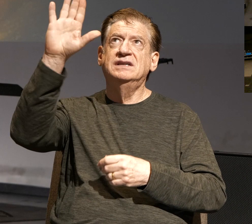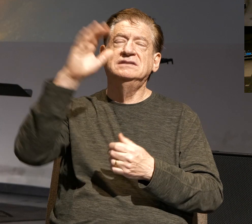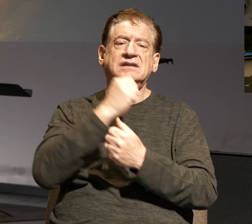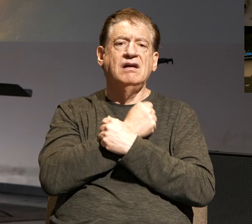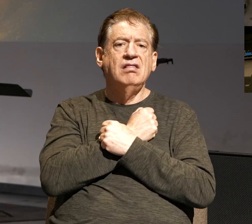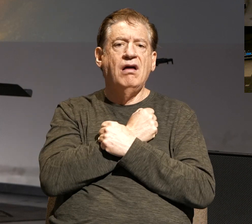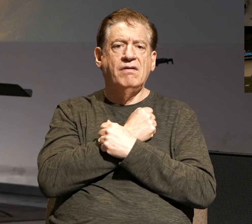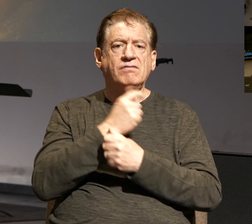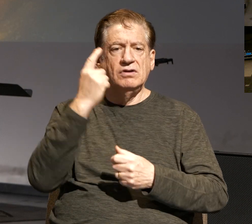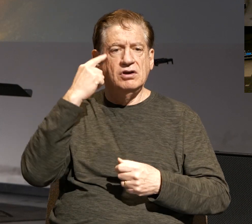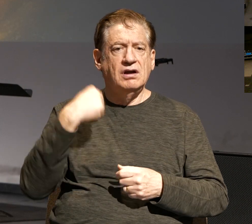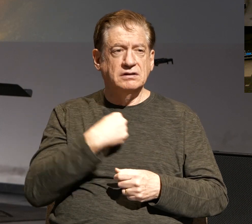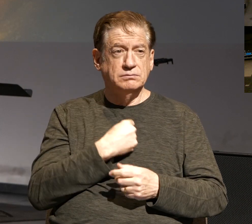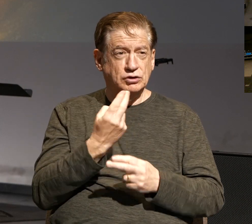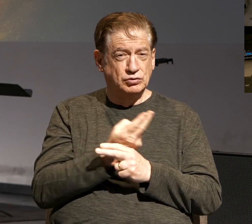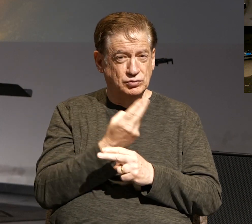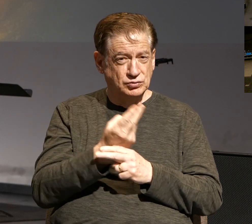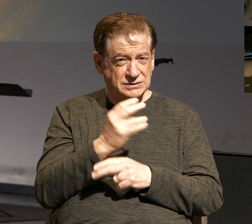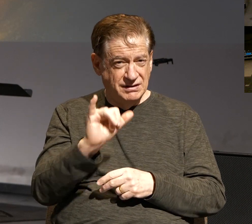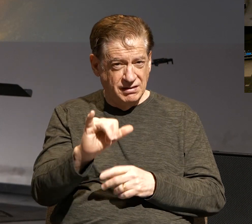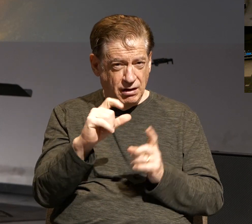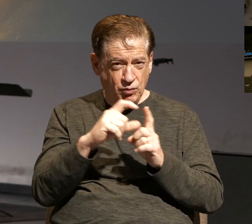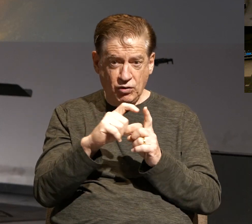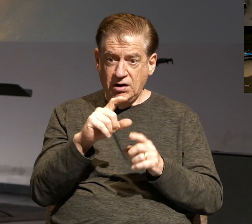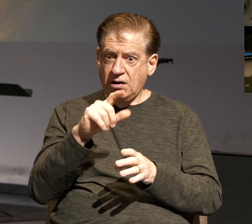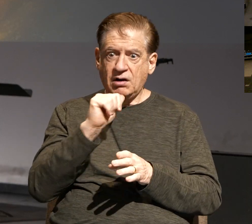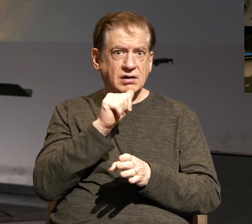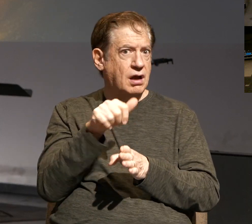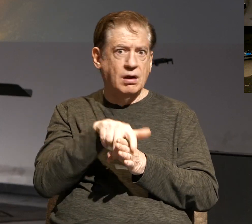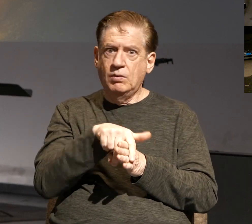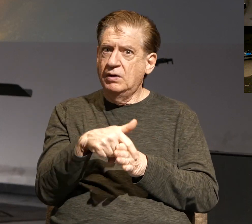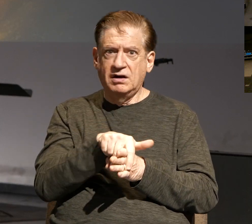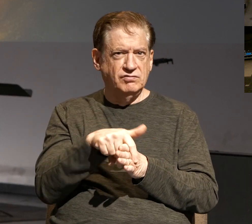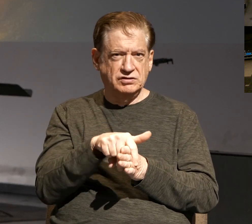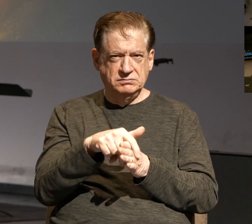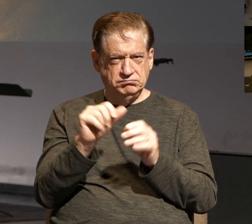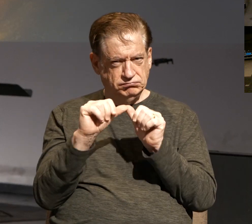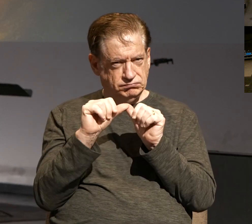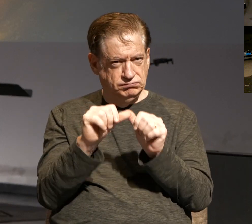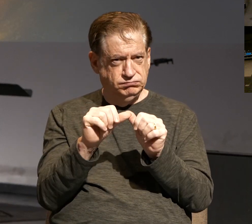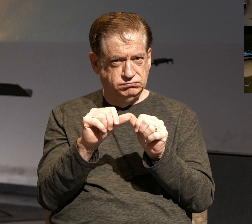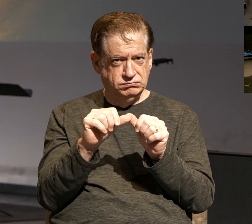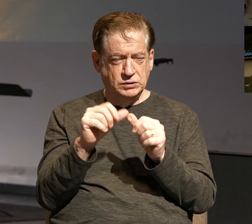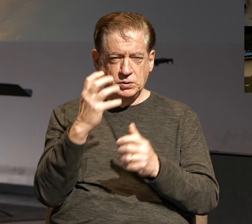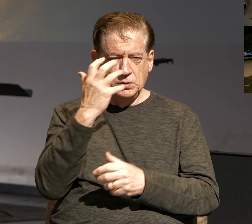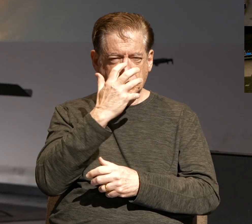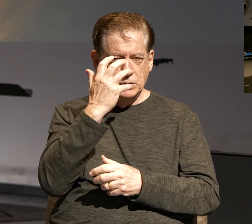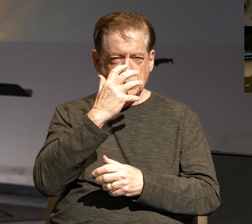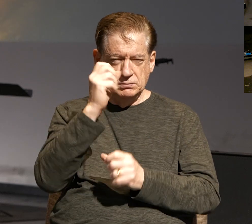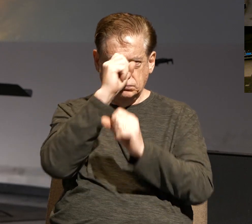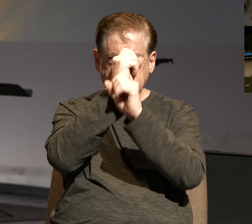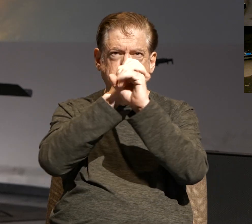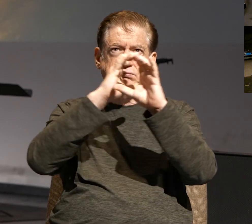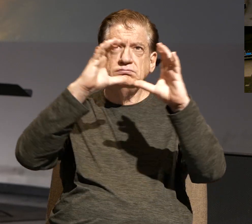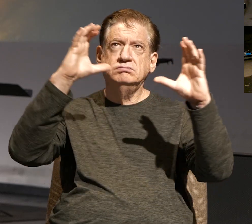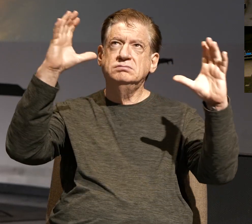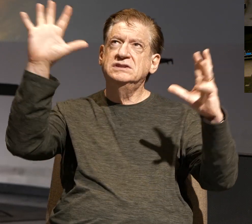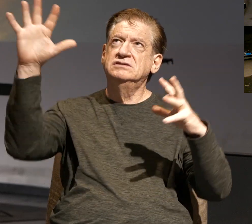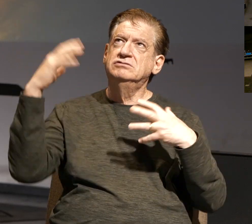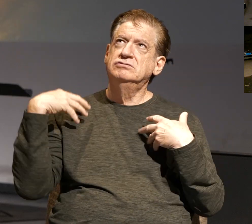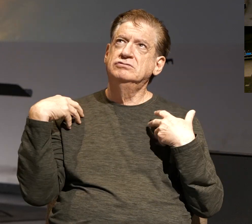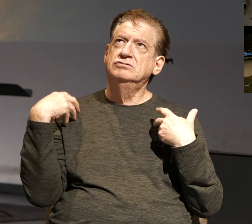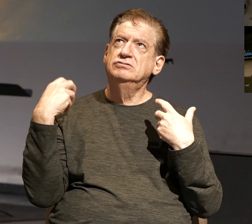But to use that word unwavering, what a picture of strength. What a picture of faithfulness.